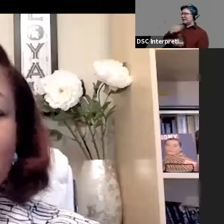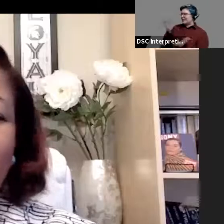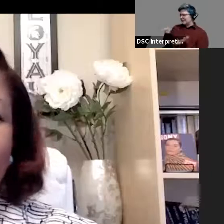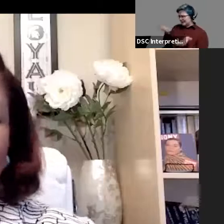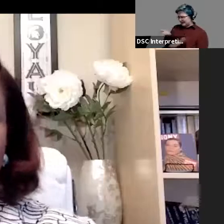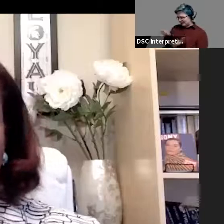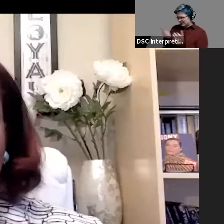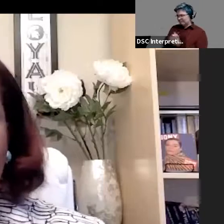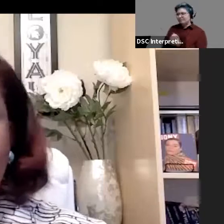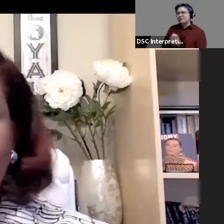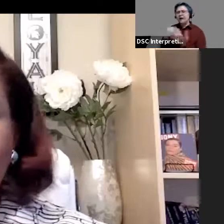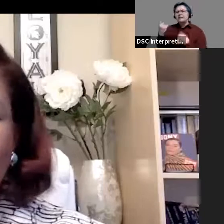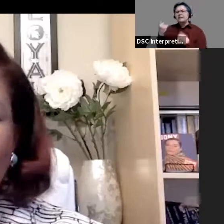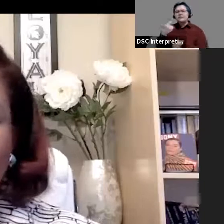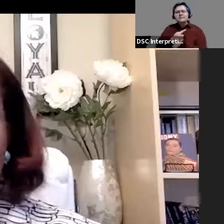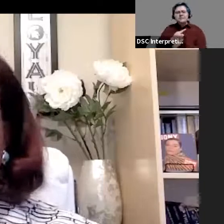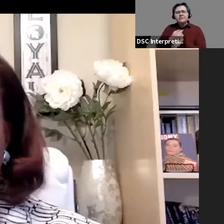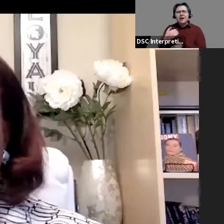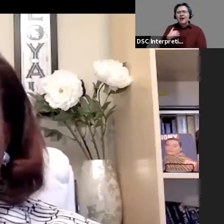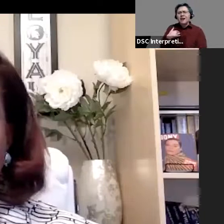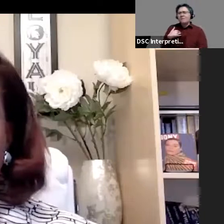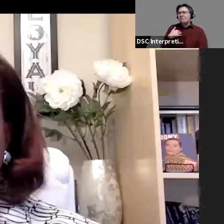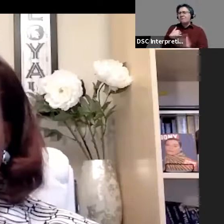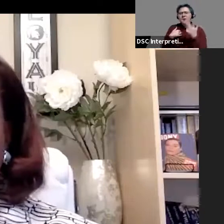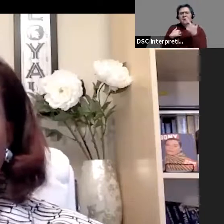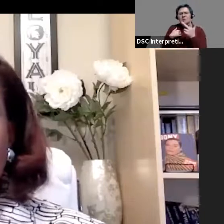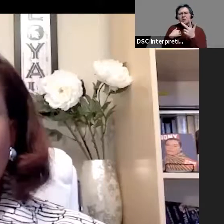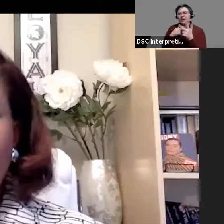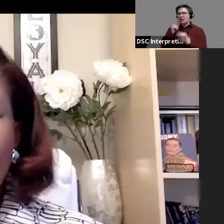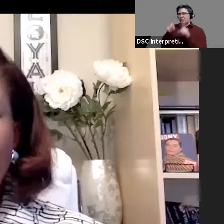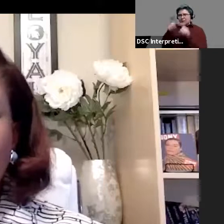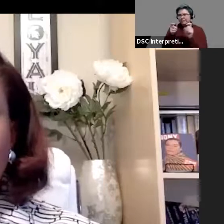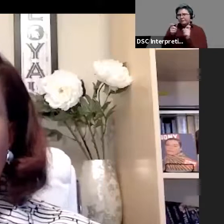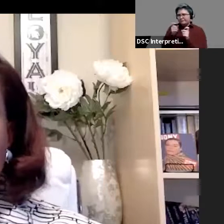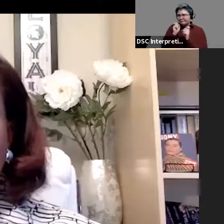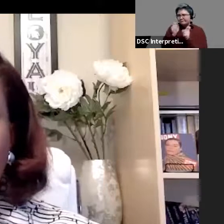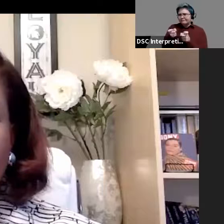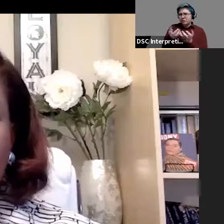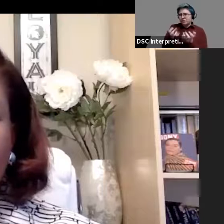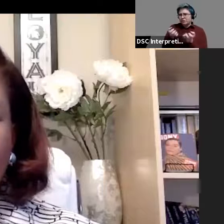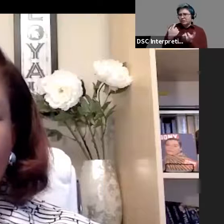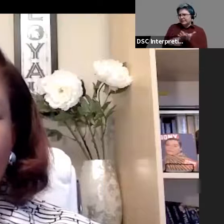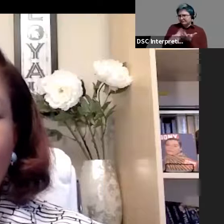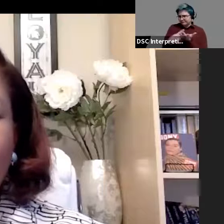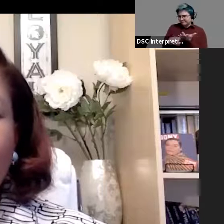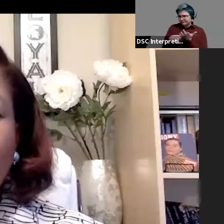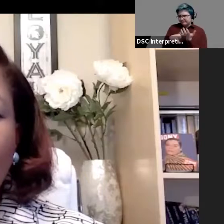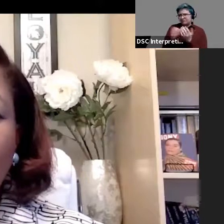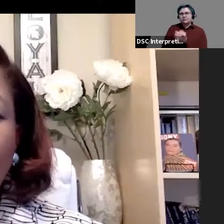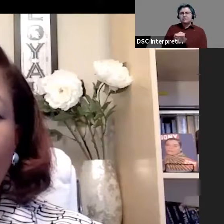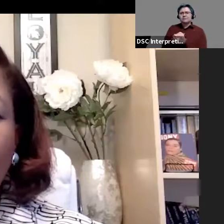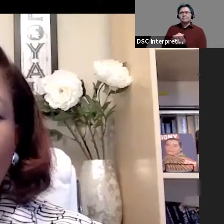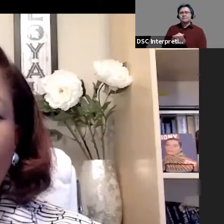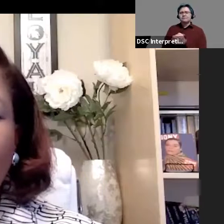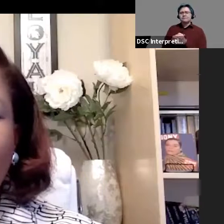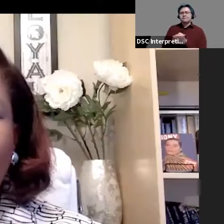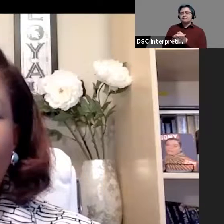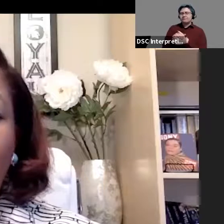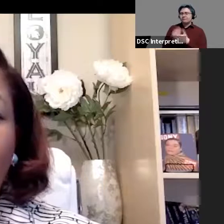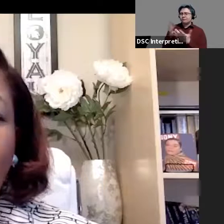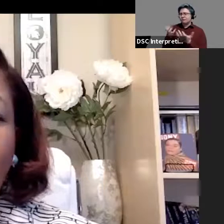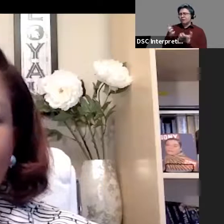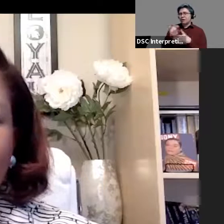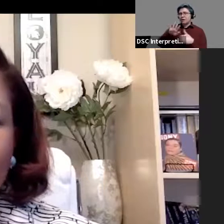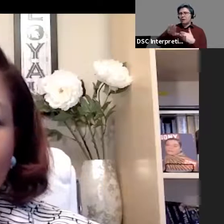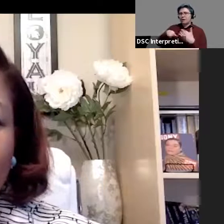And today we have sort of three rapid-fire questions that we'd like to cover with you. So we want to get